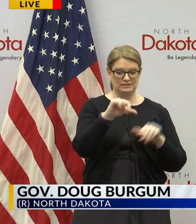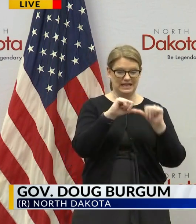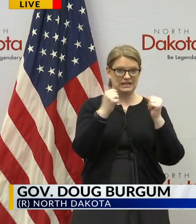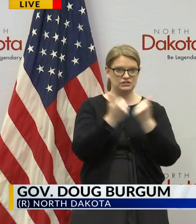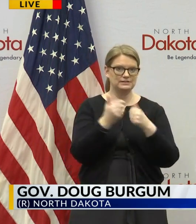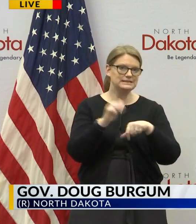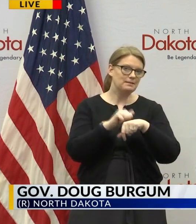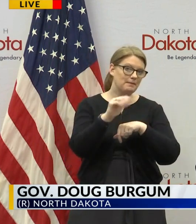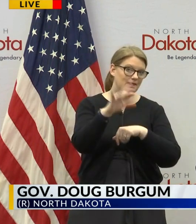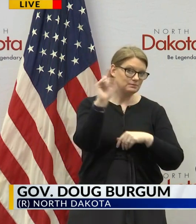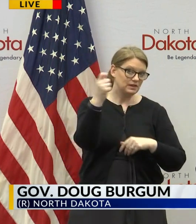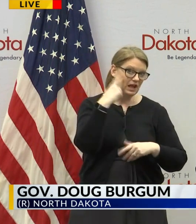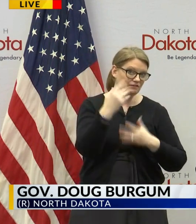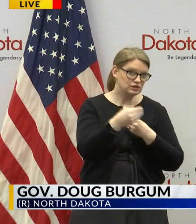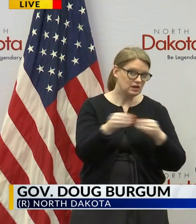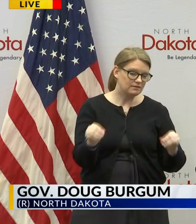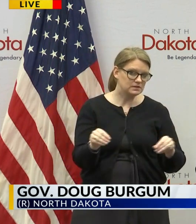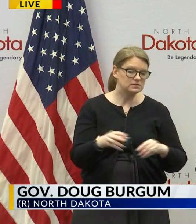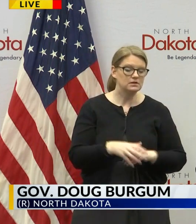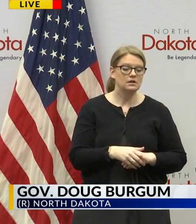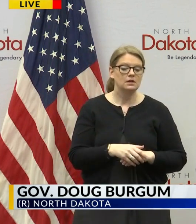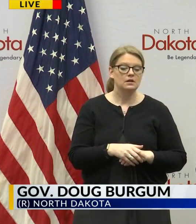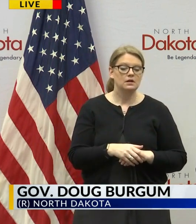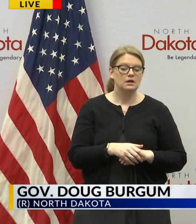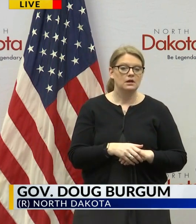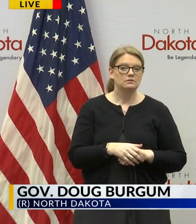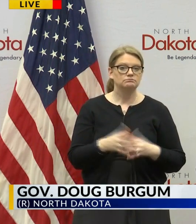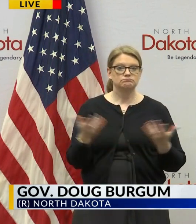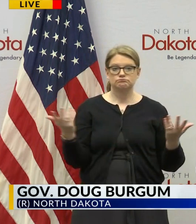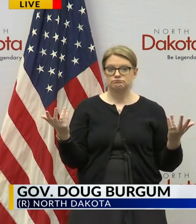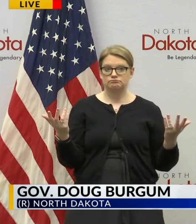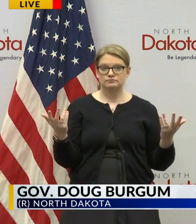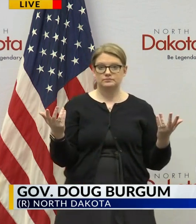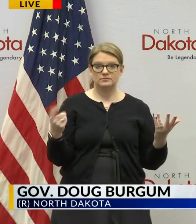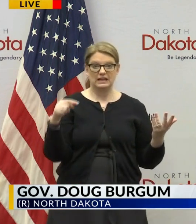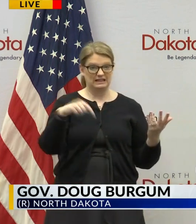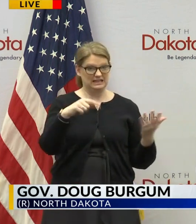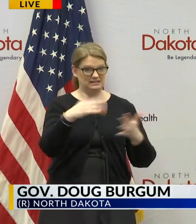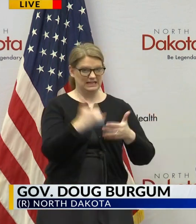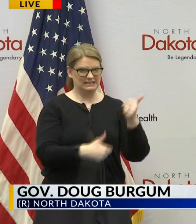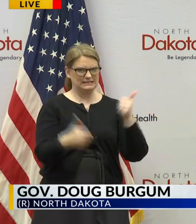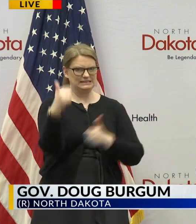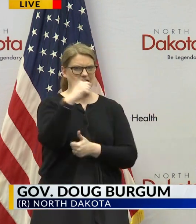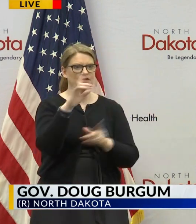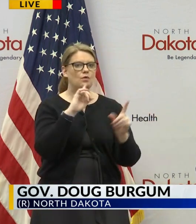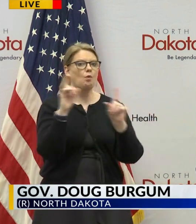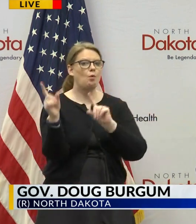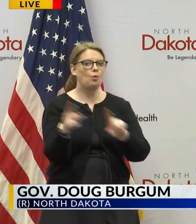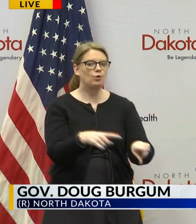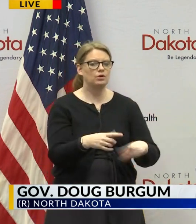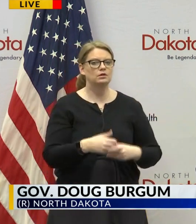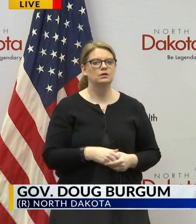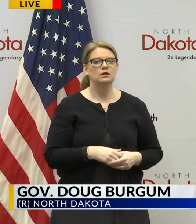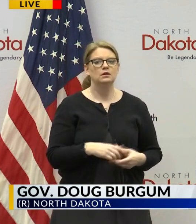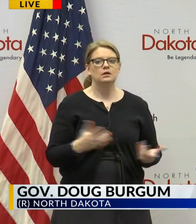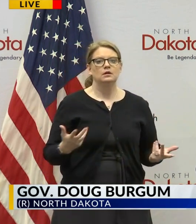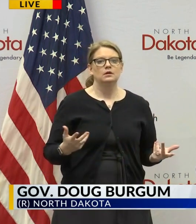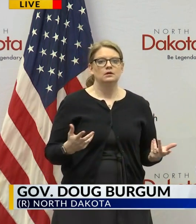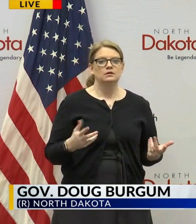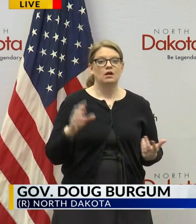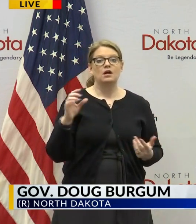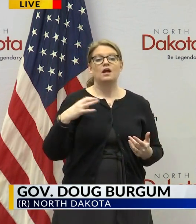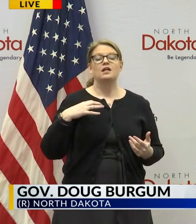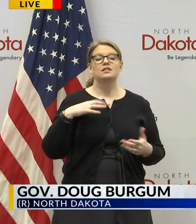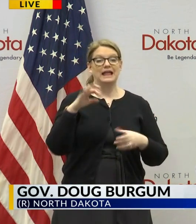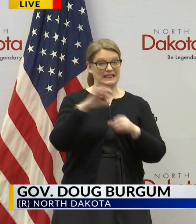those to the governor's office we are also inviting as part of this executive order inviting all other elected